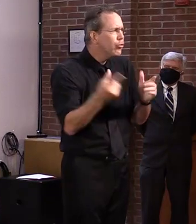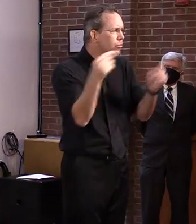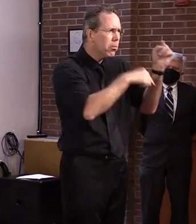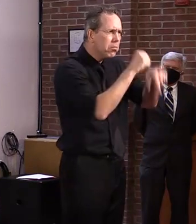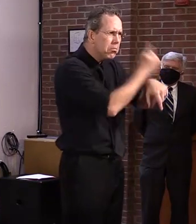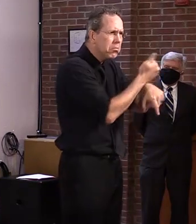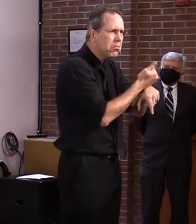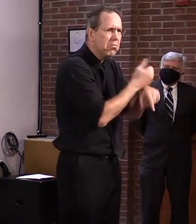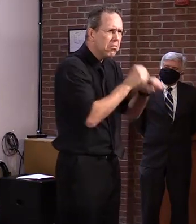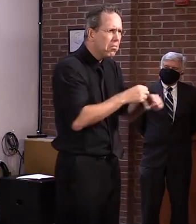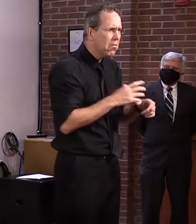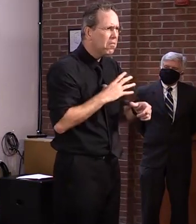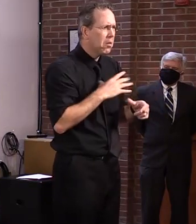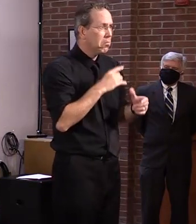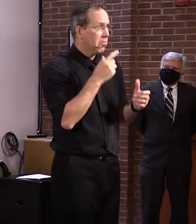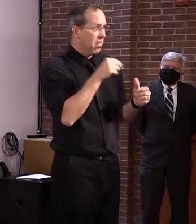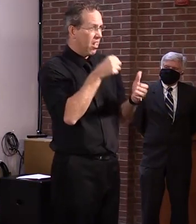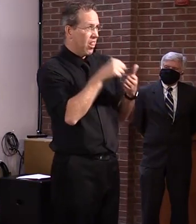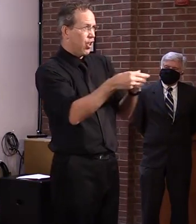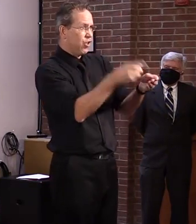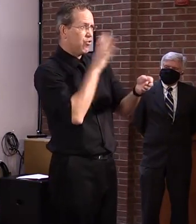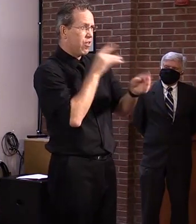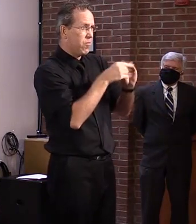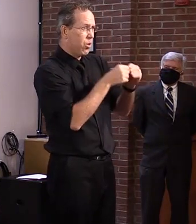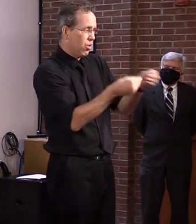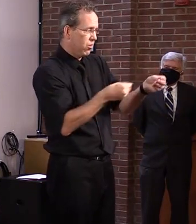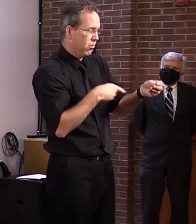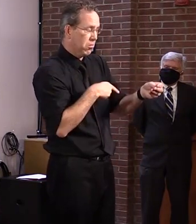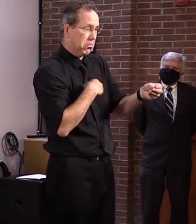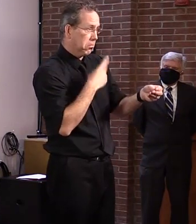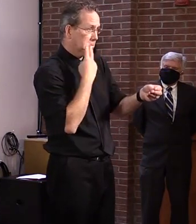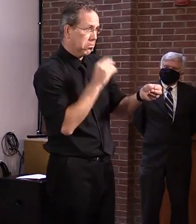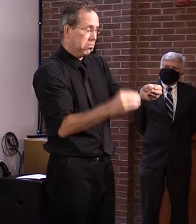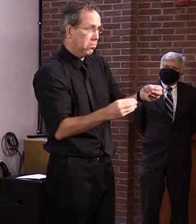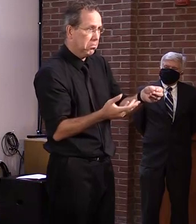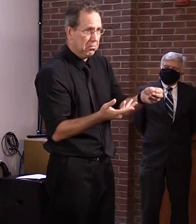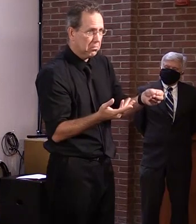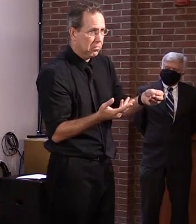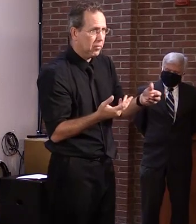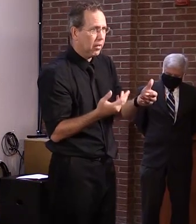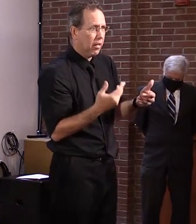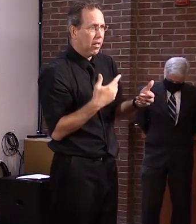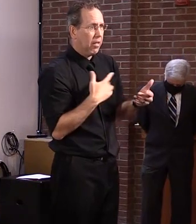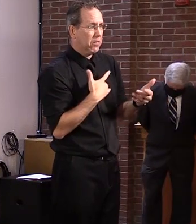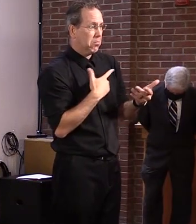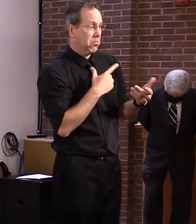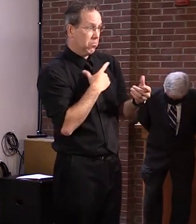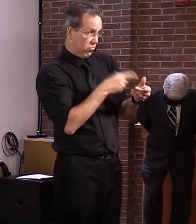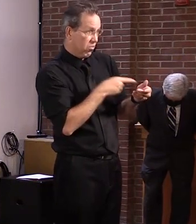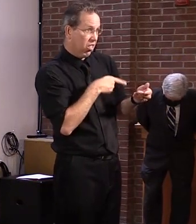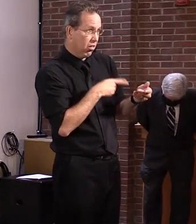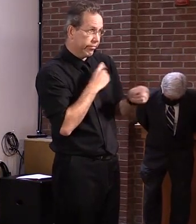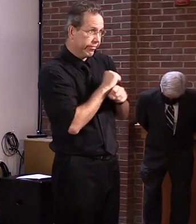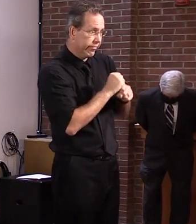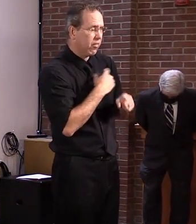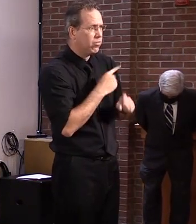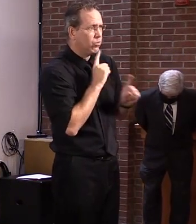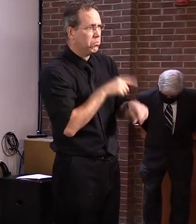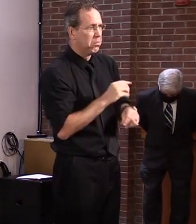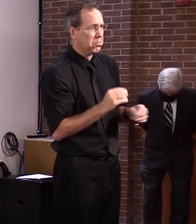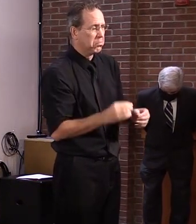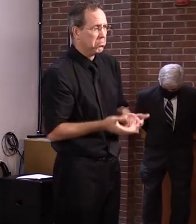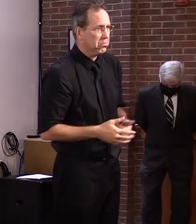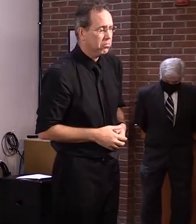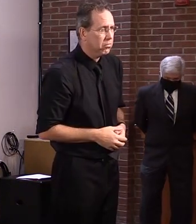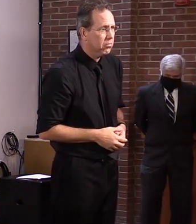um, of anything. And, and I don't believe that we've responded at this point in time. Um, okay. Then do you think